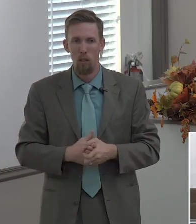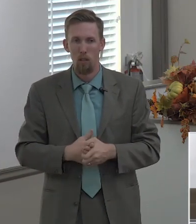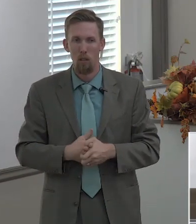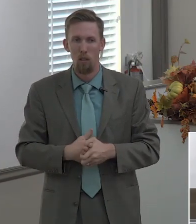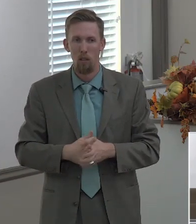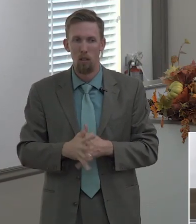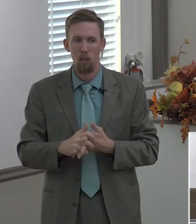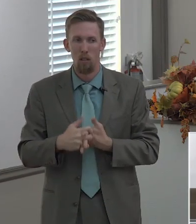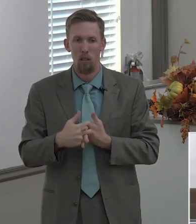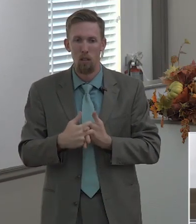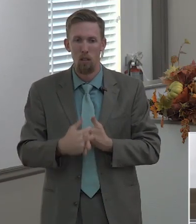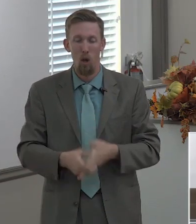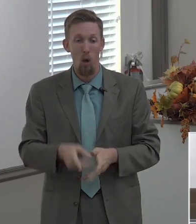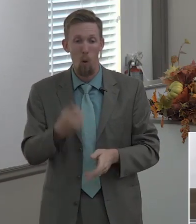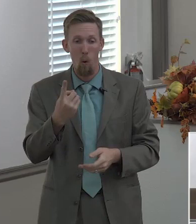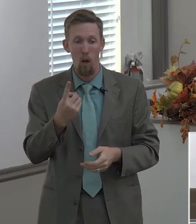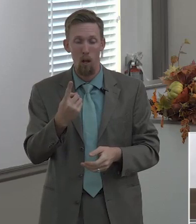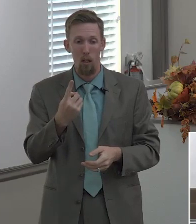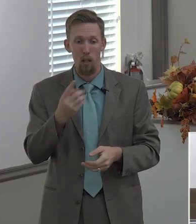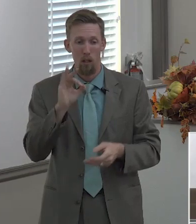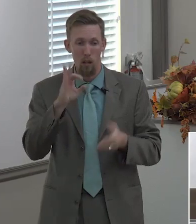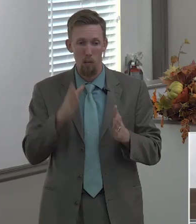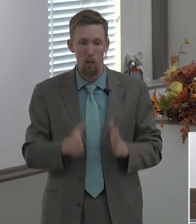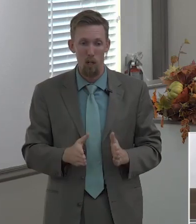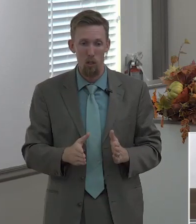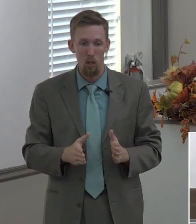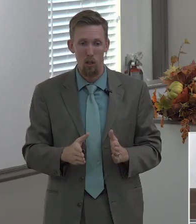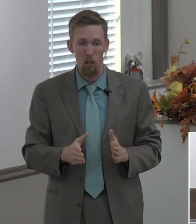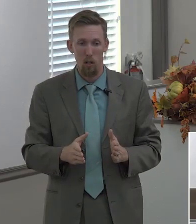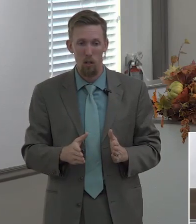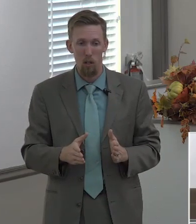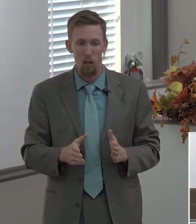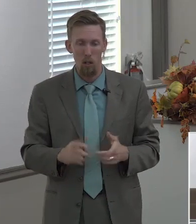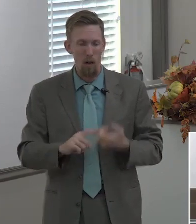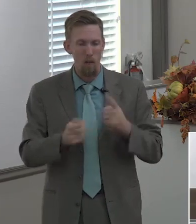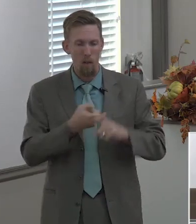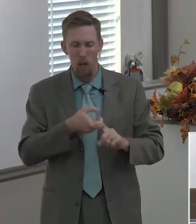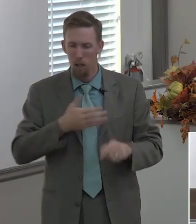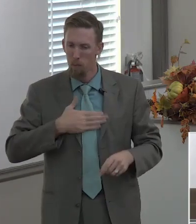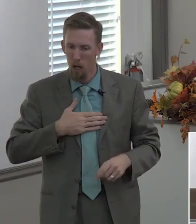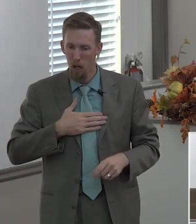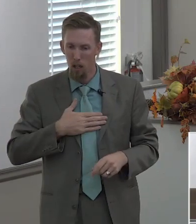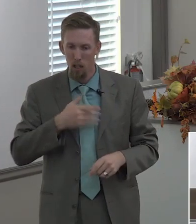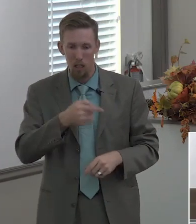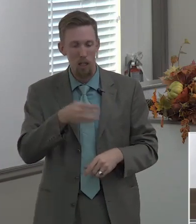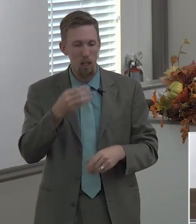dr old jessup dear dear friend of mine who's with the lord now back in 1994